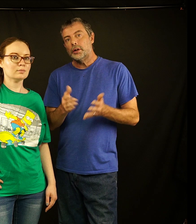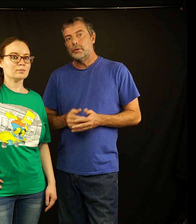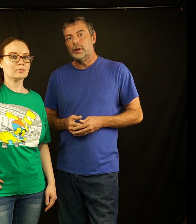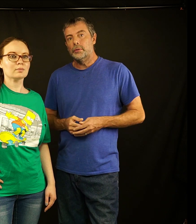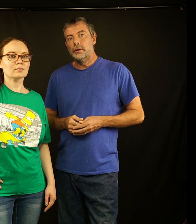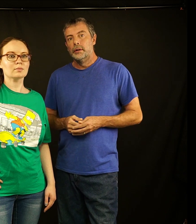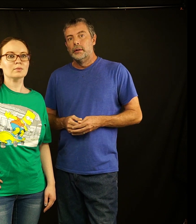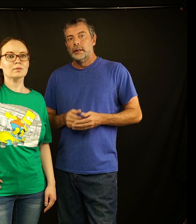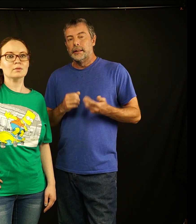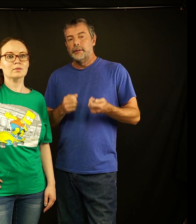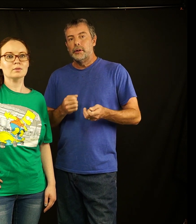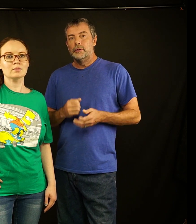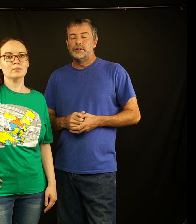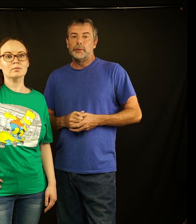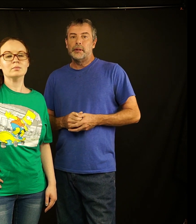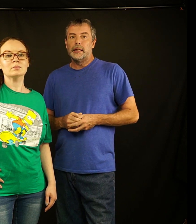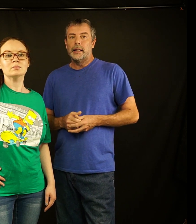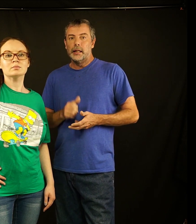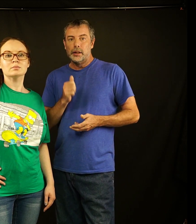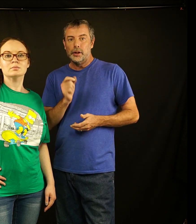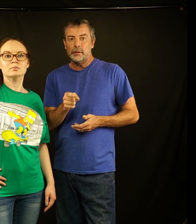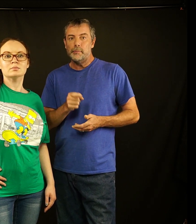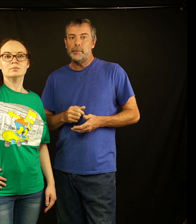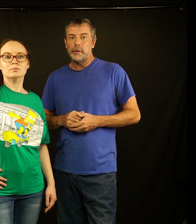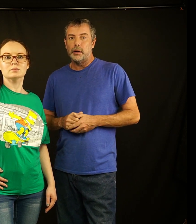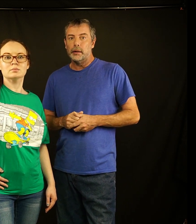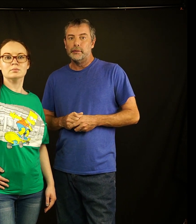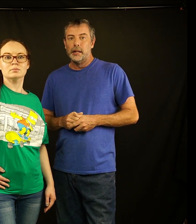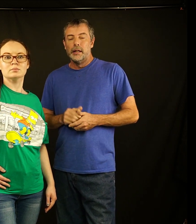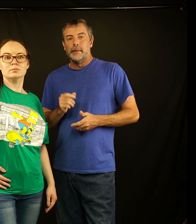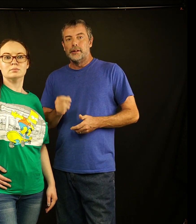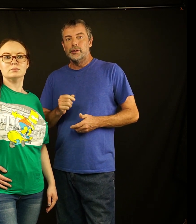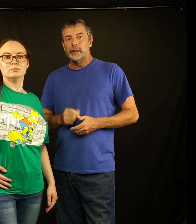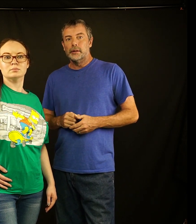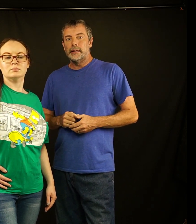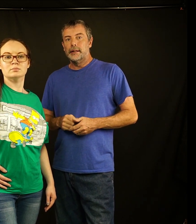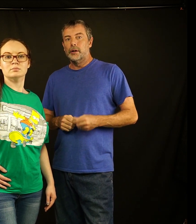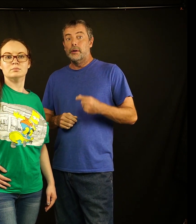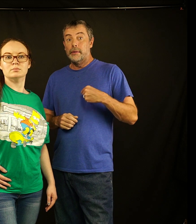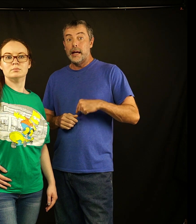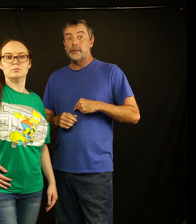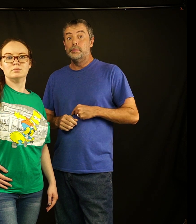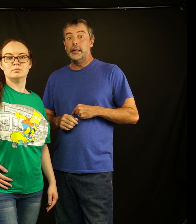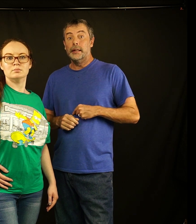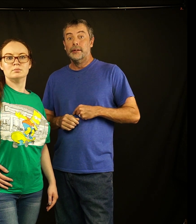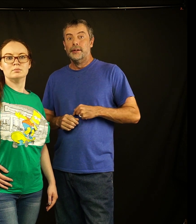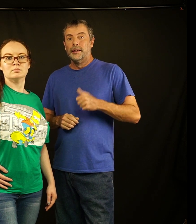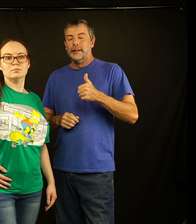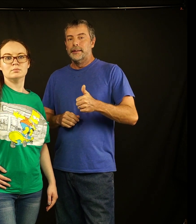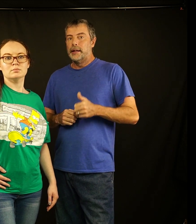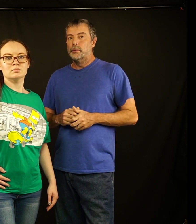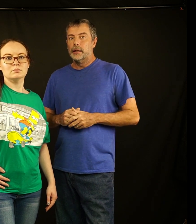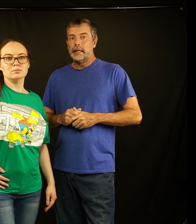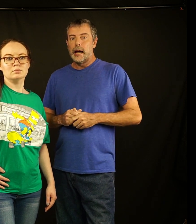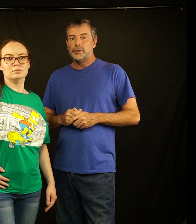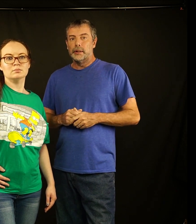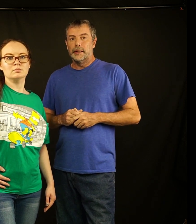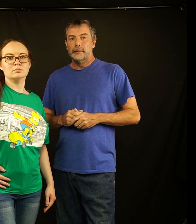show you and give you something that you can be proud of that you can look into go that's me and they really captured it